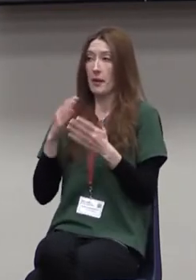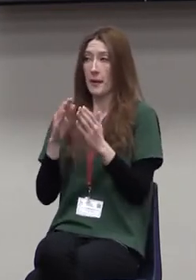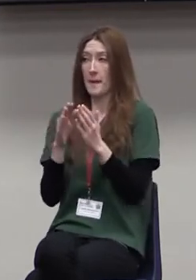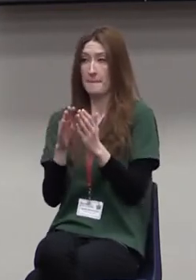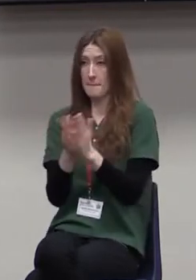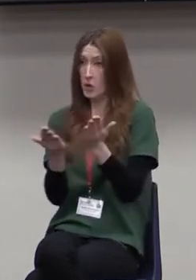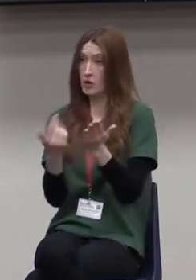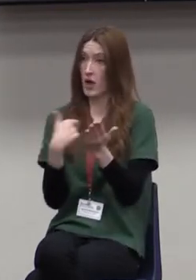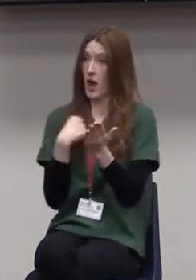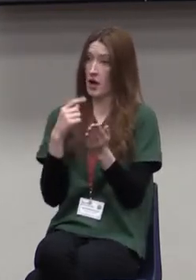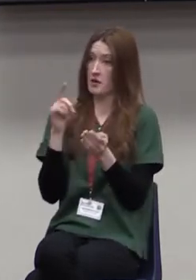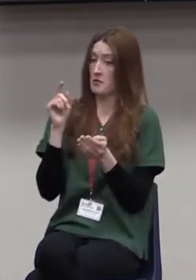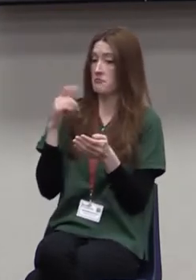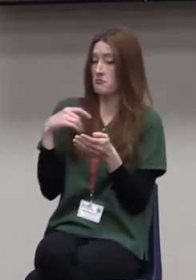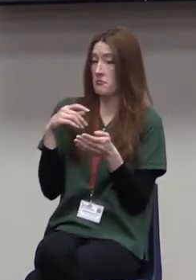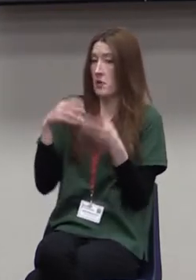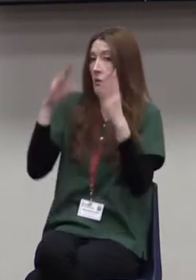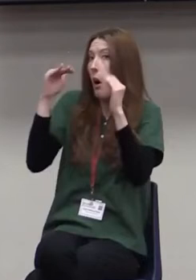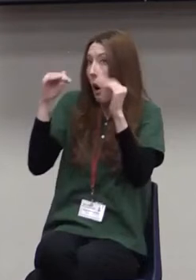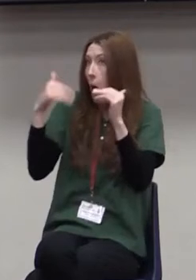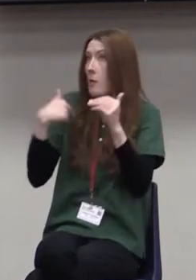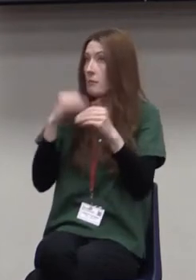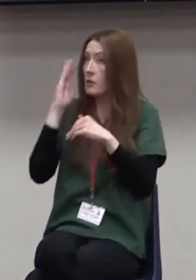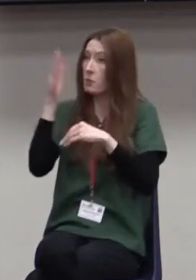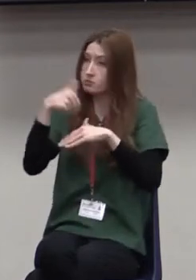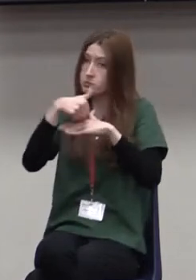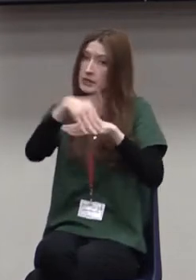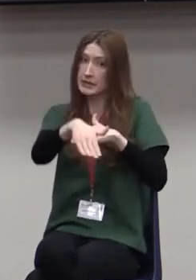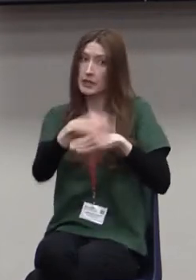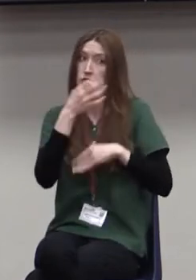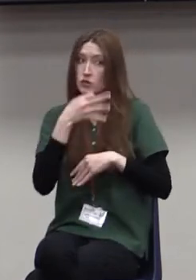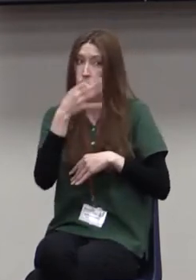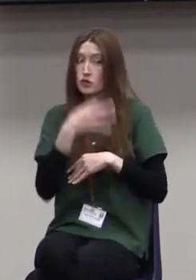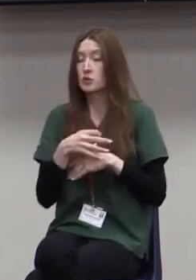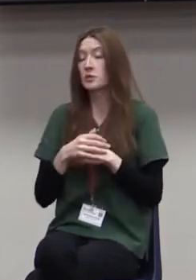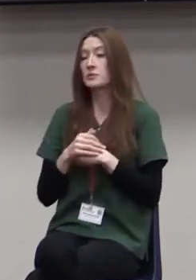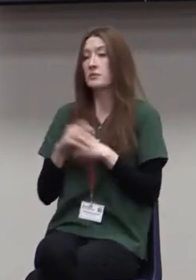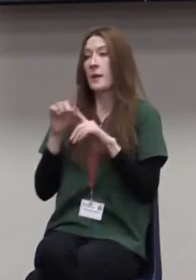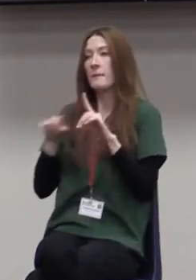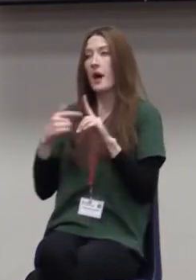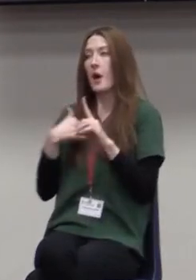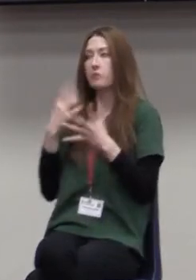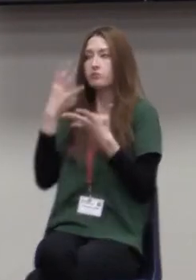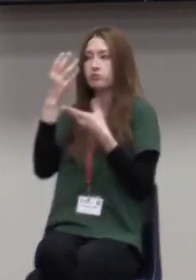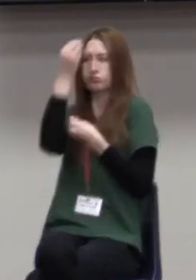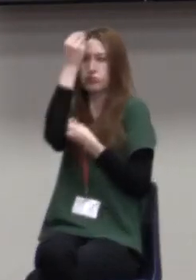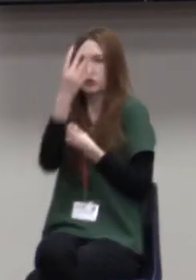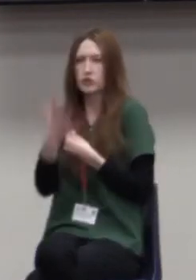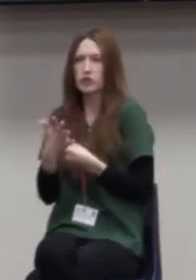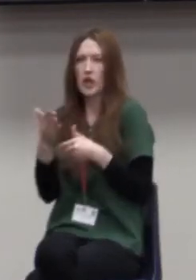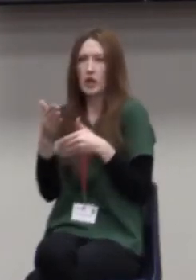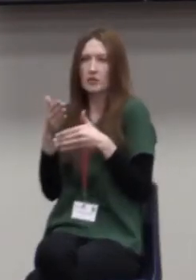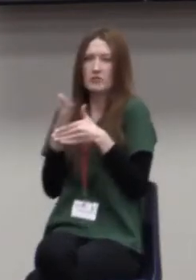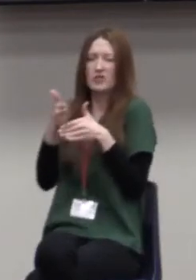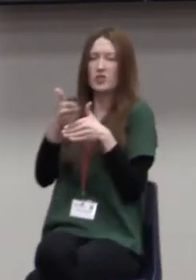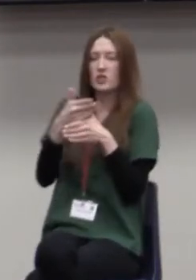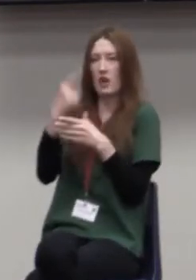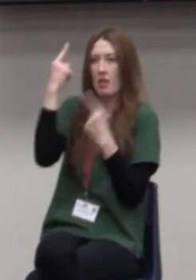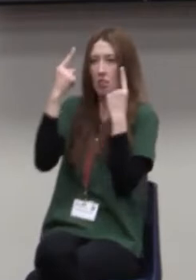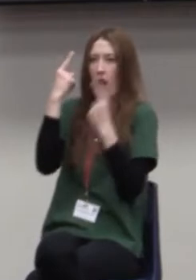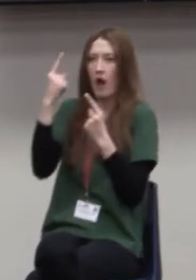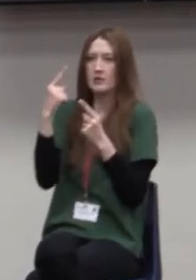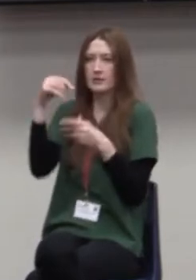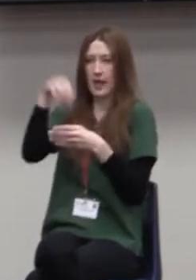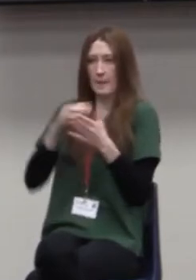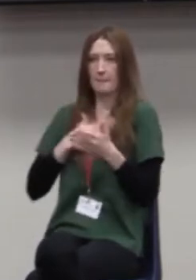hope to publish in the next few months. And I want to share some thoughts with you from that that has surfaced as a result of that.